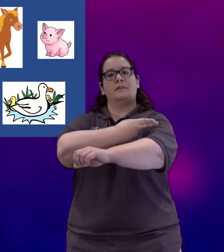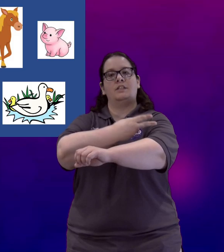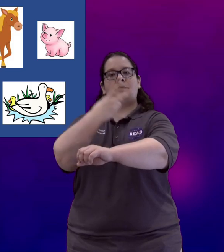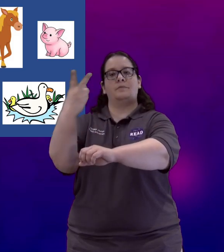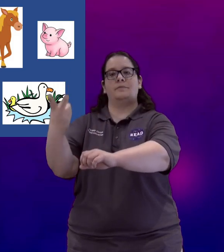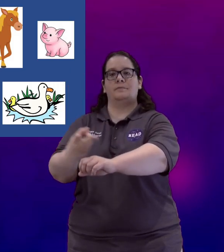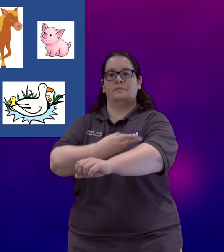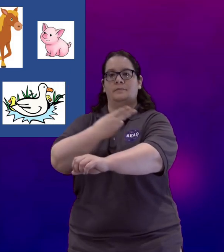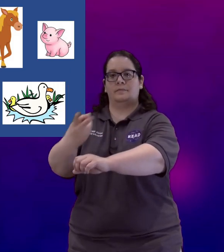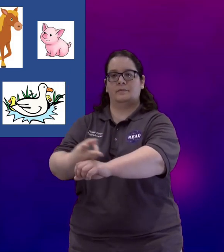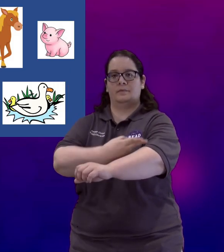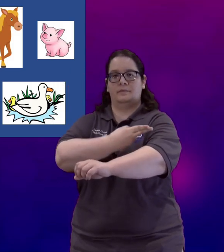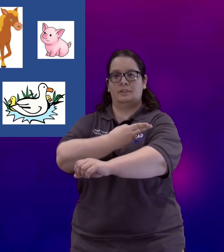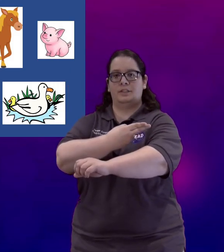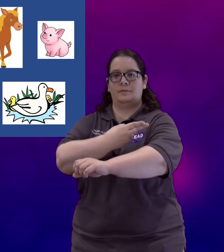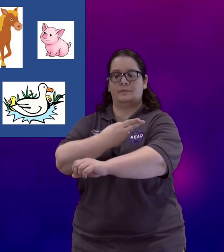Sheep. Sheep.